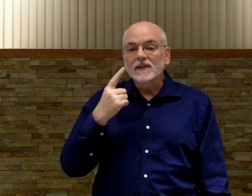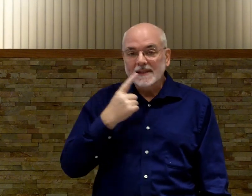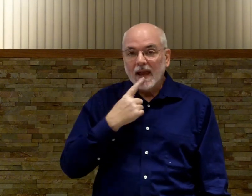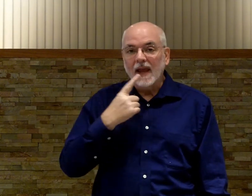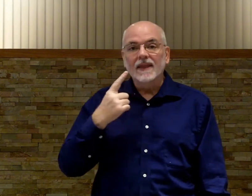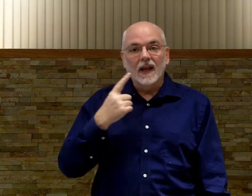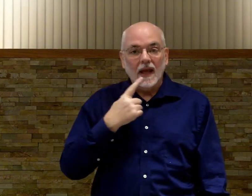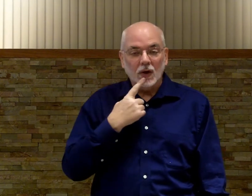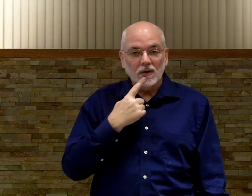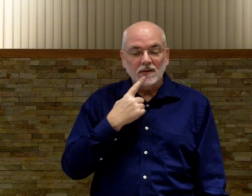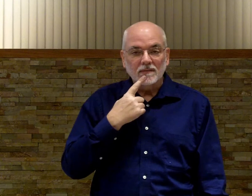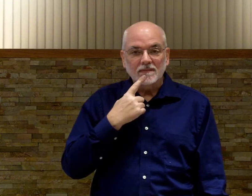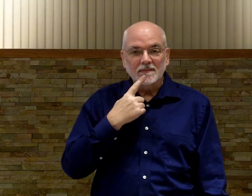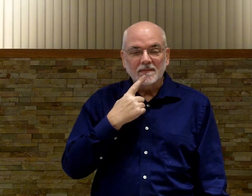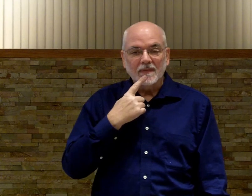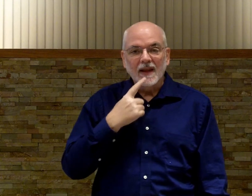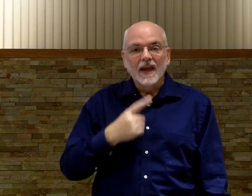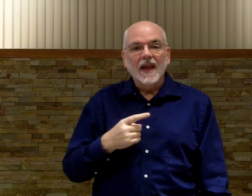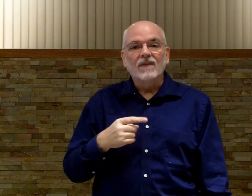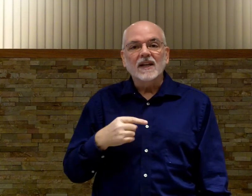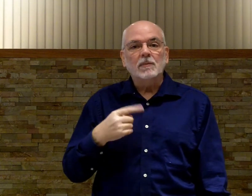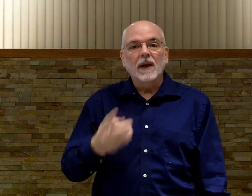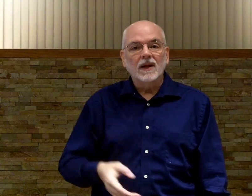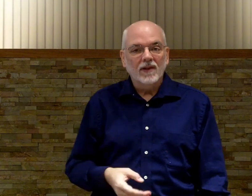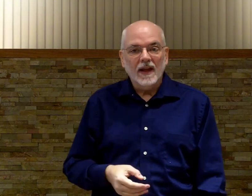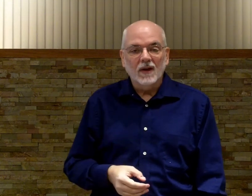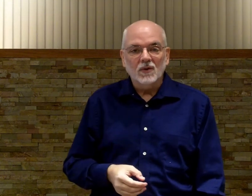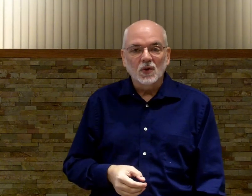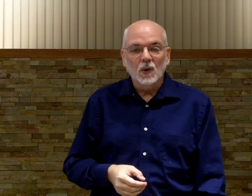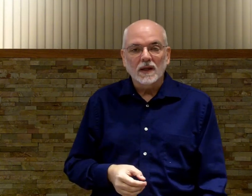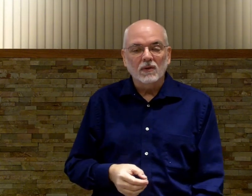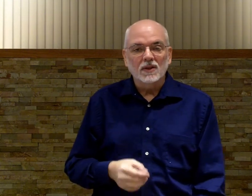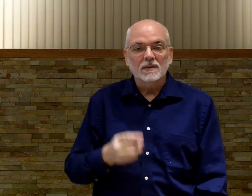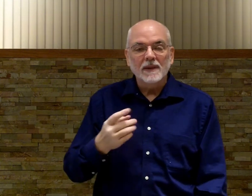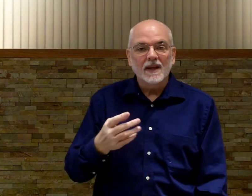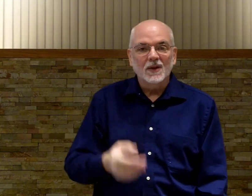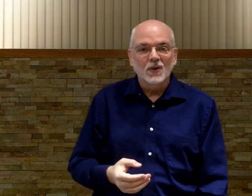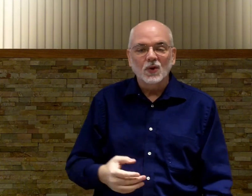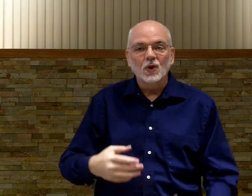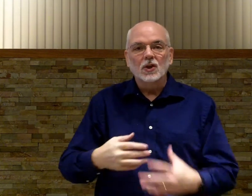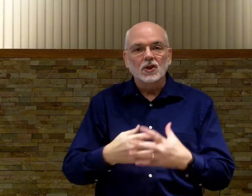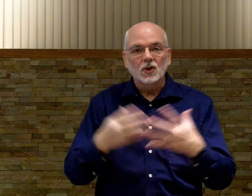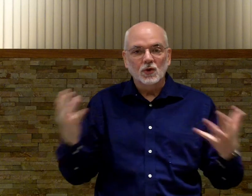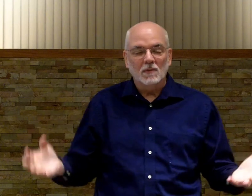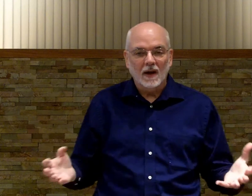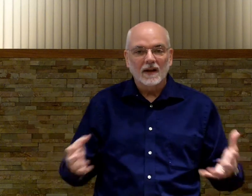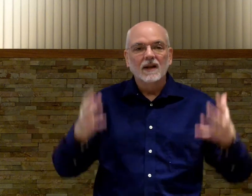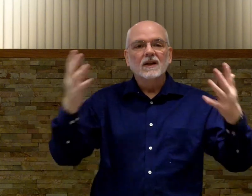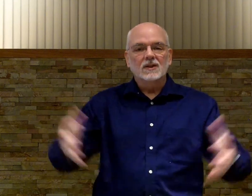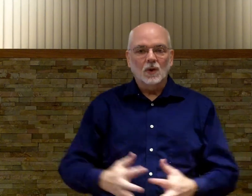say the letters. If I spelled everything out to you as I was speaking to you you would just lose your mind. So